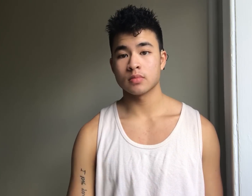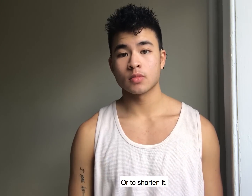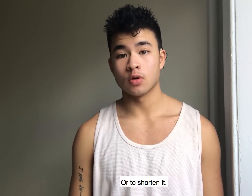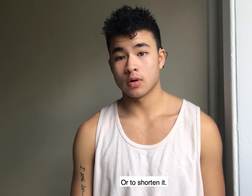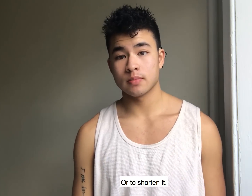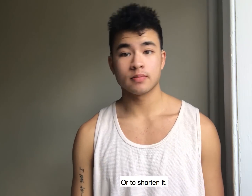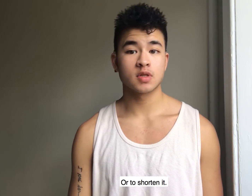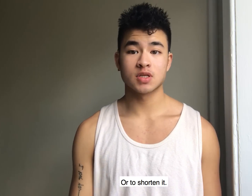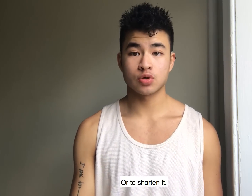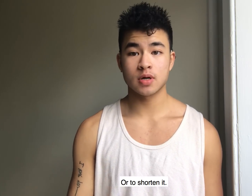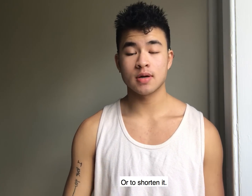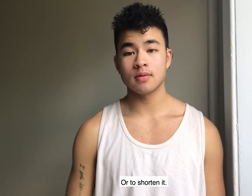or to shorten it